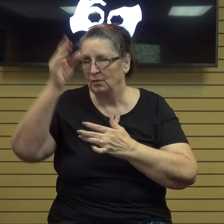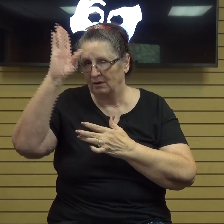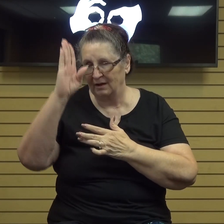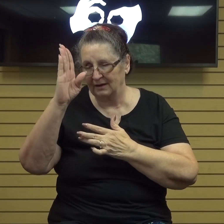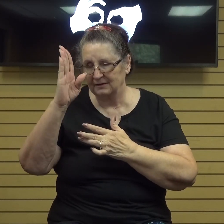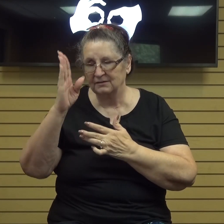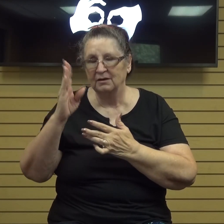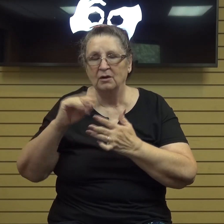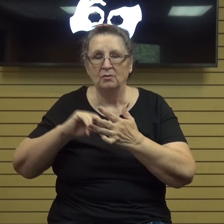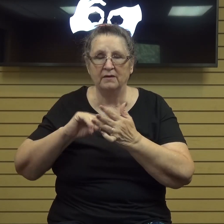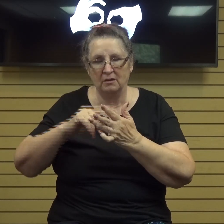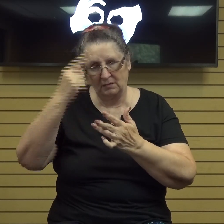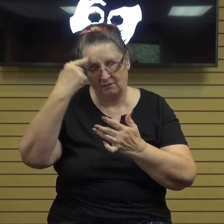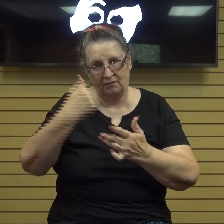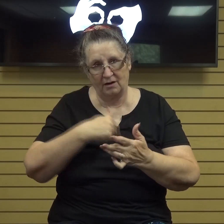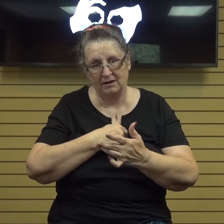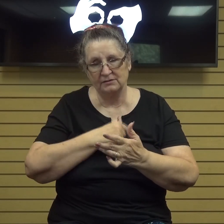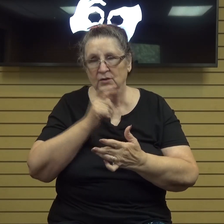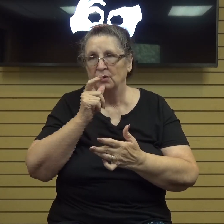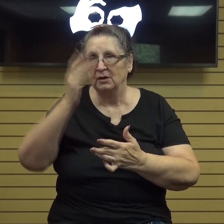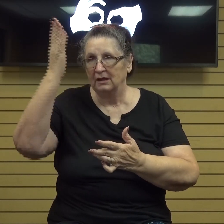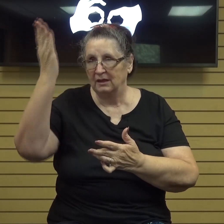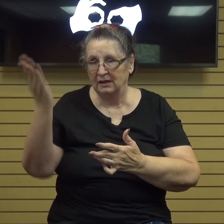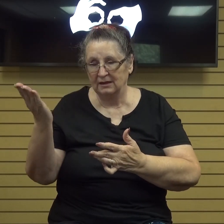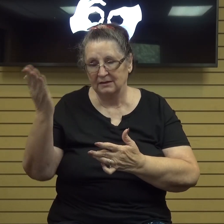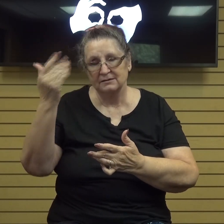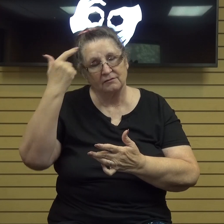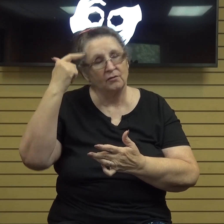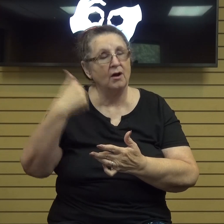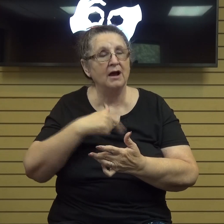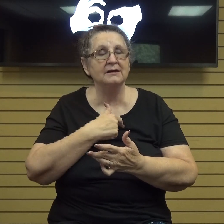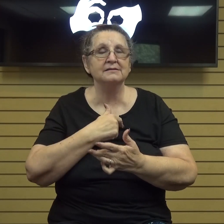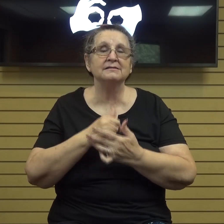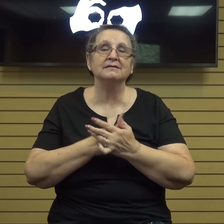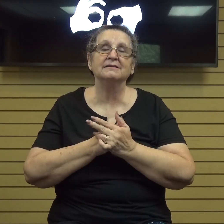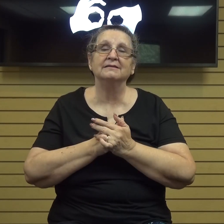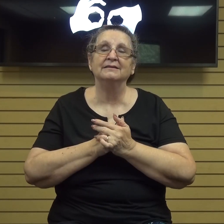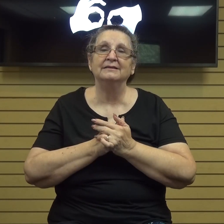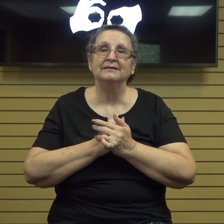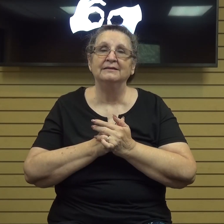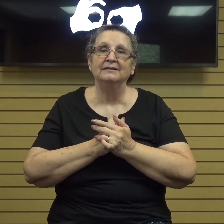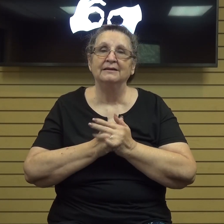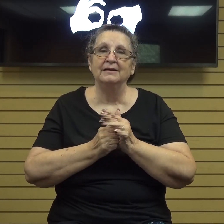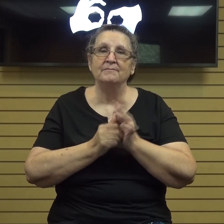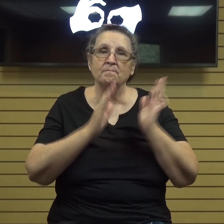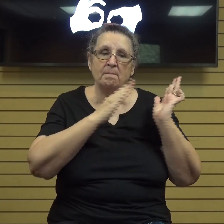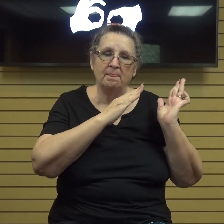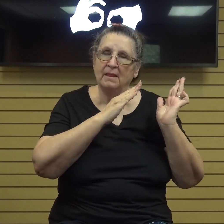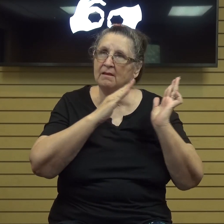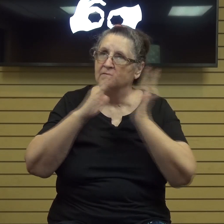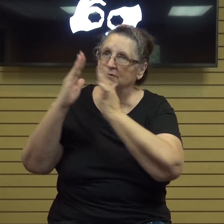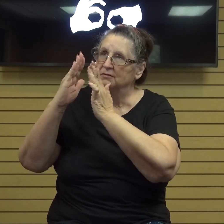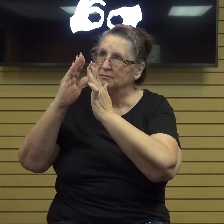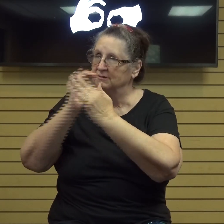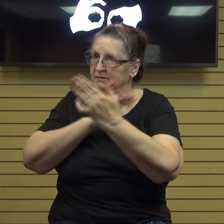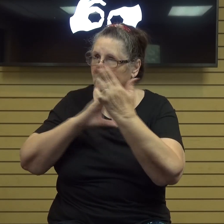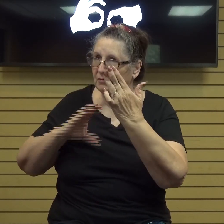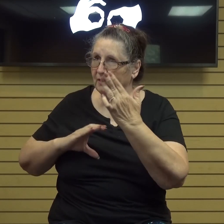they mean to us who he is to us um it brings our focus back onto Christ back onto God